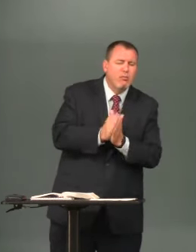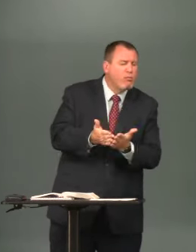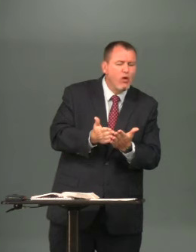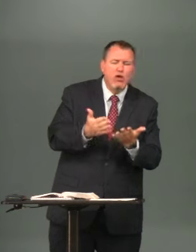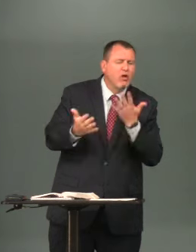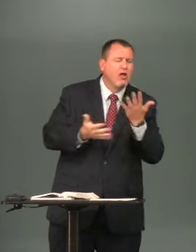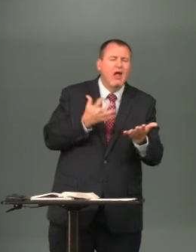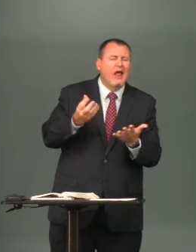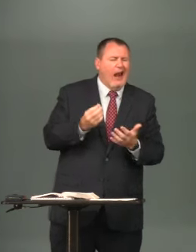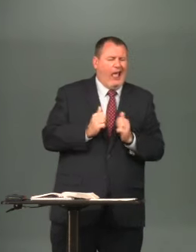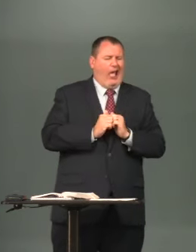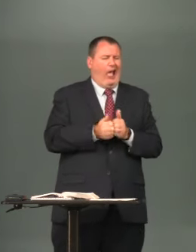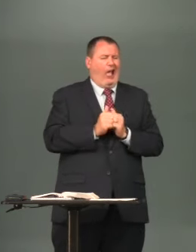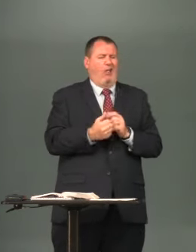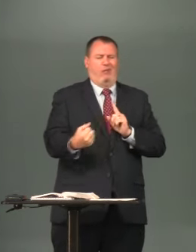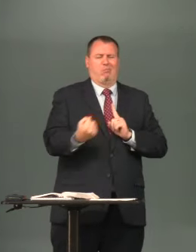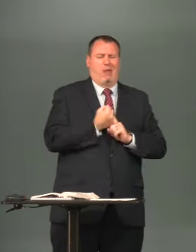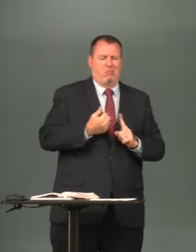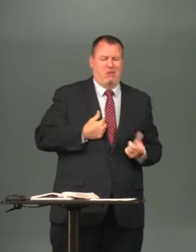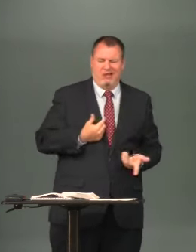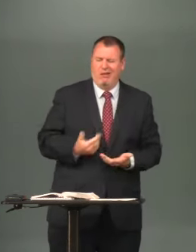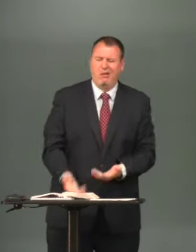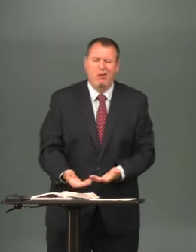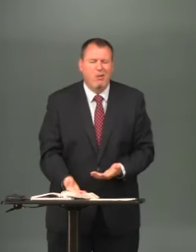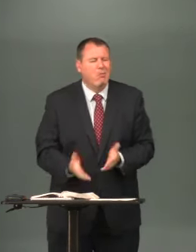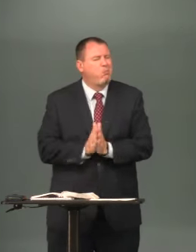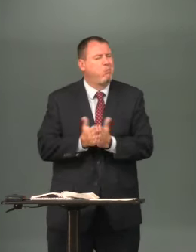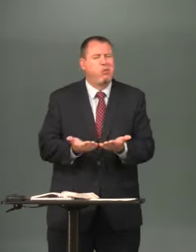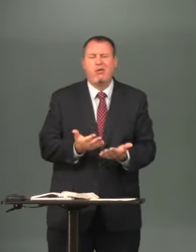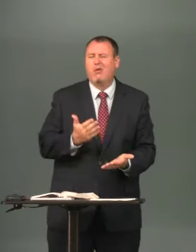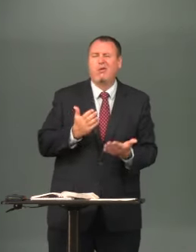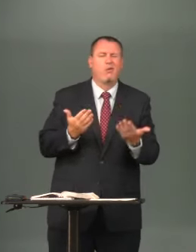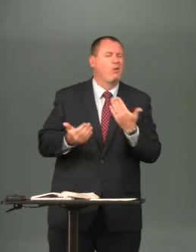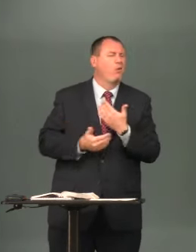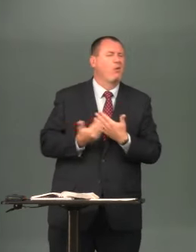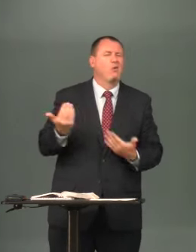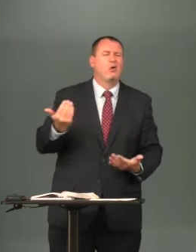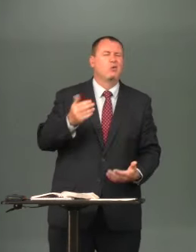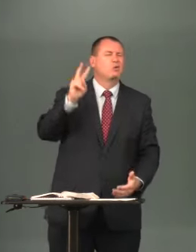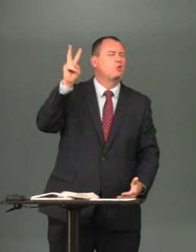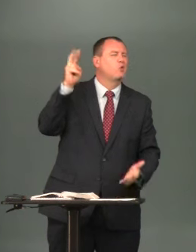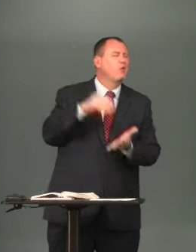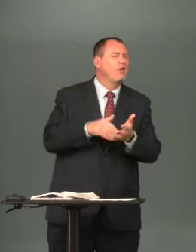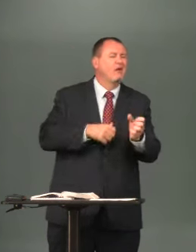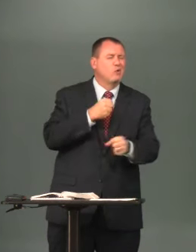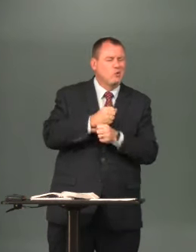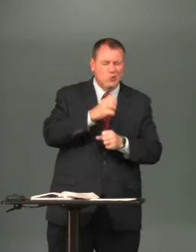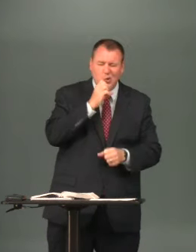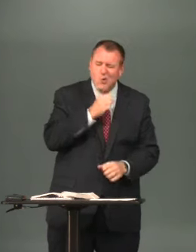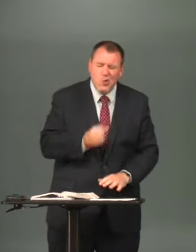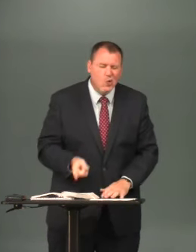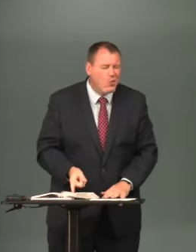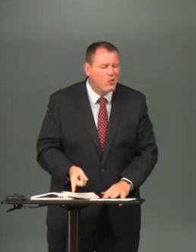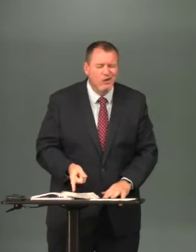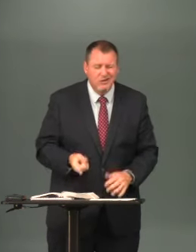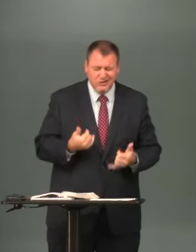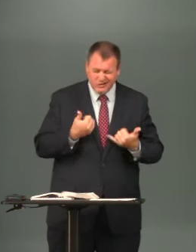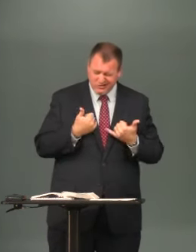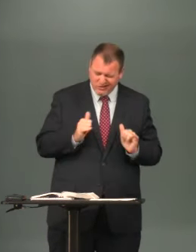where the book is coming from and how that point can impact me today yes it was written about